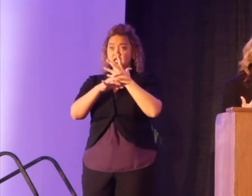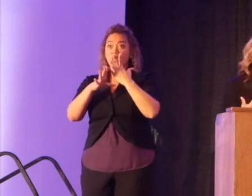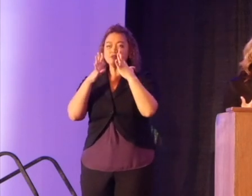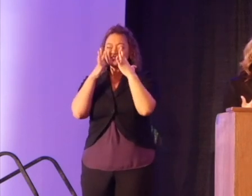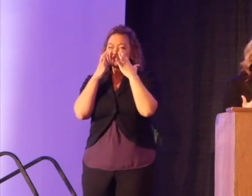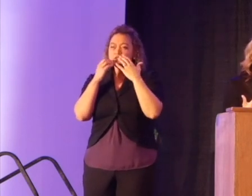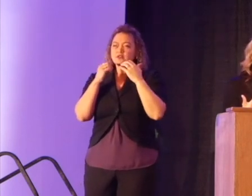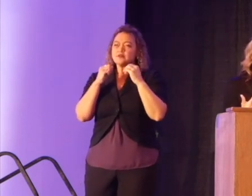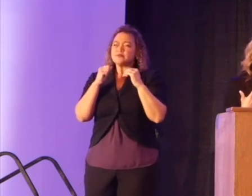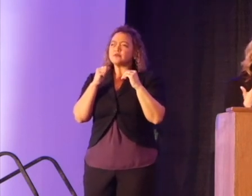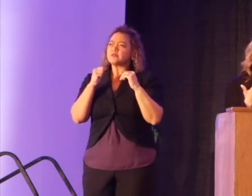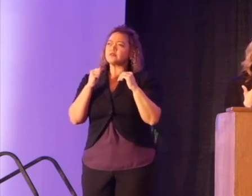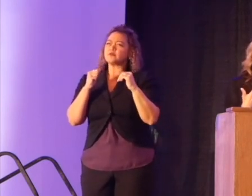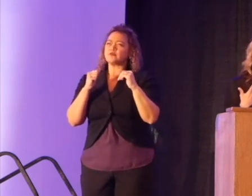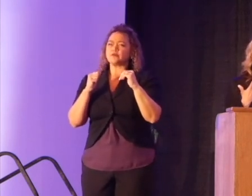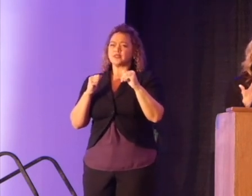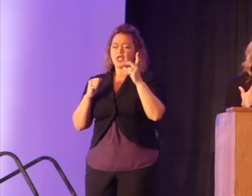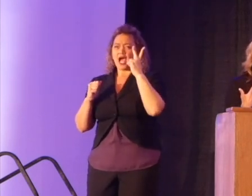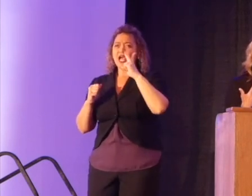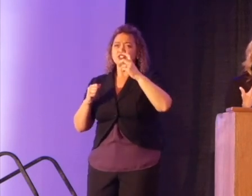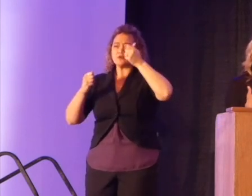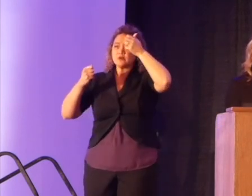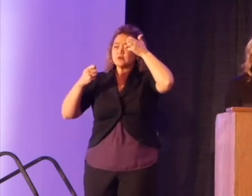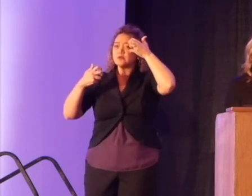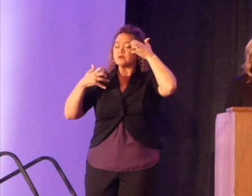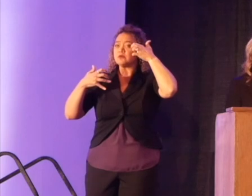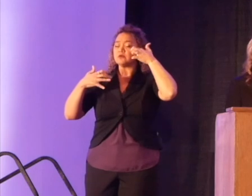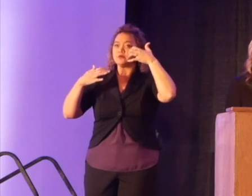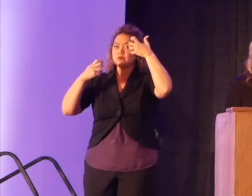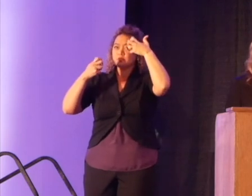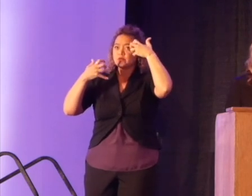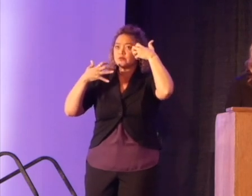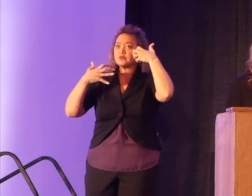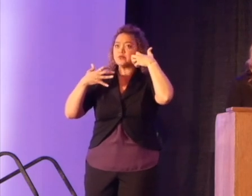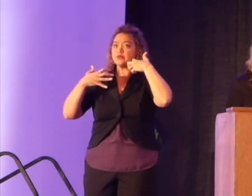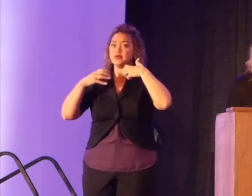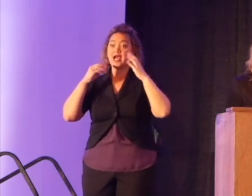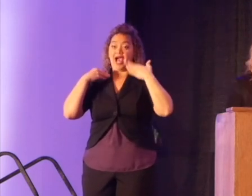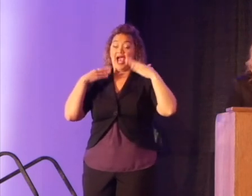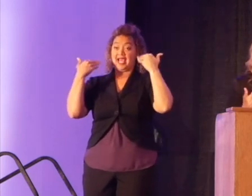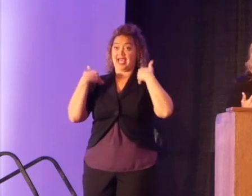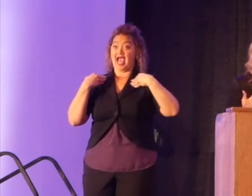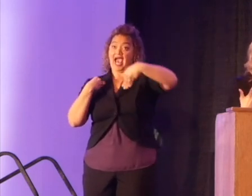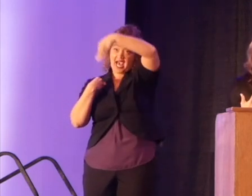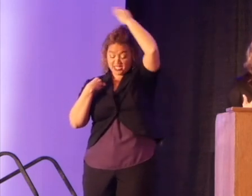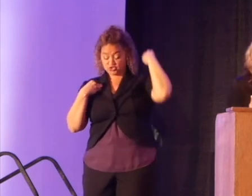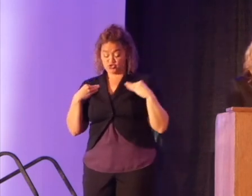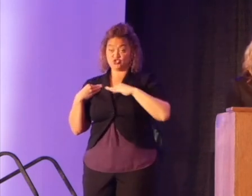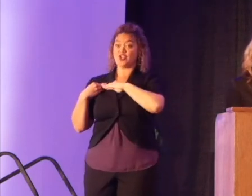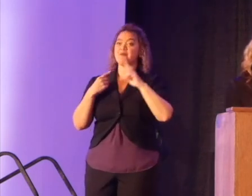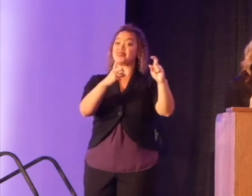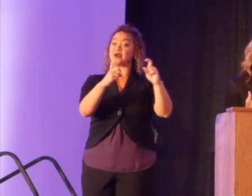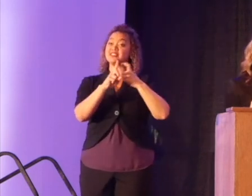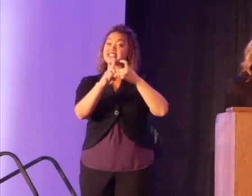squint as small puddles of sweat began to form beneath my hijab, which I was given as a gift